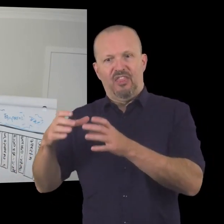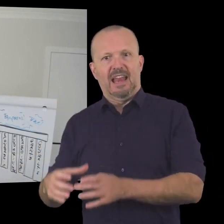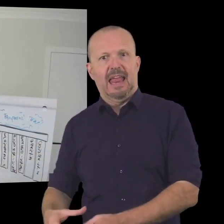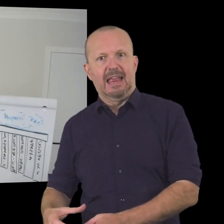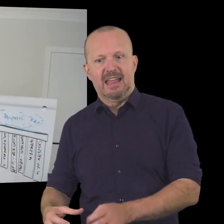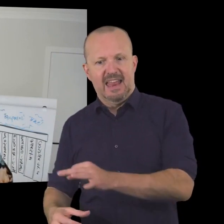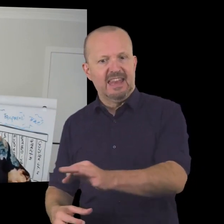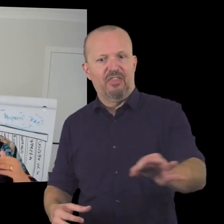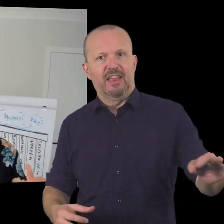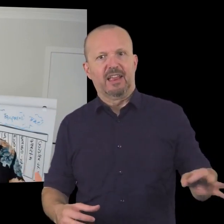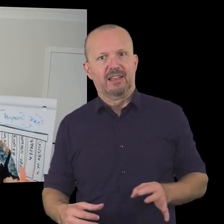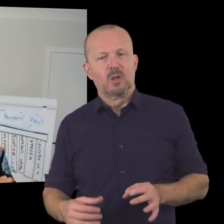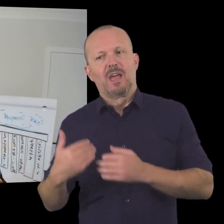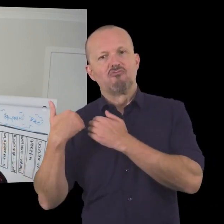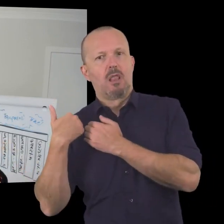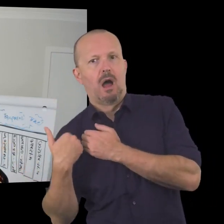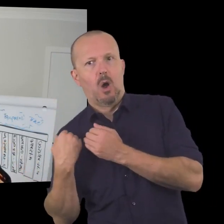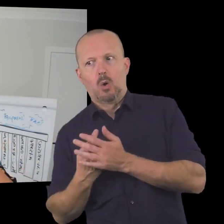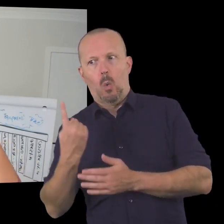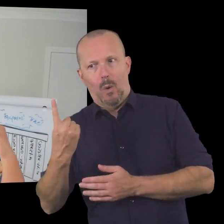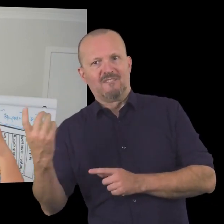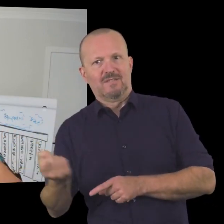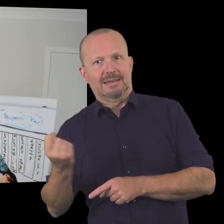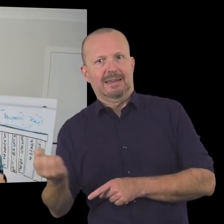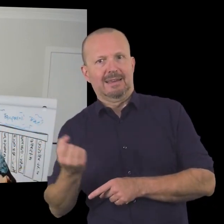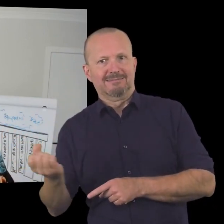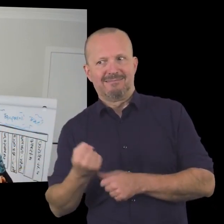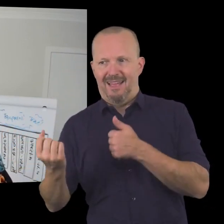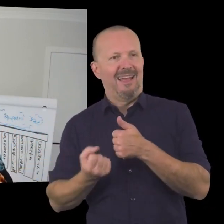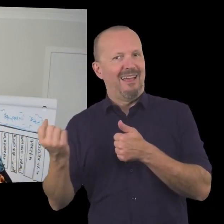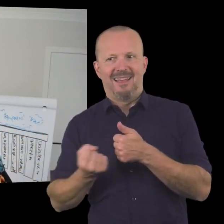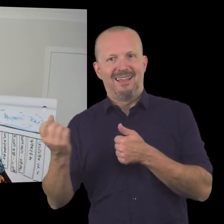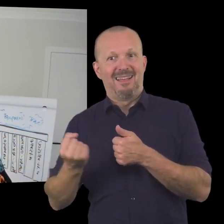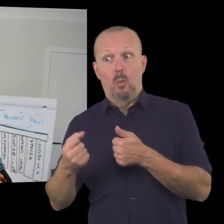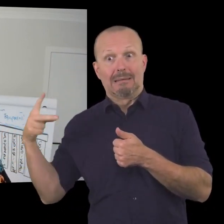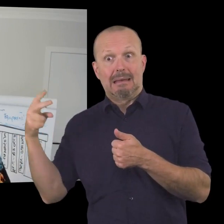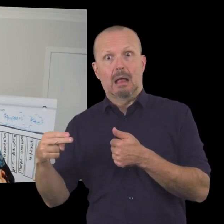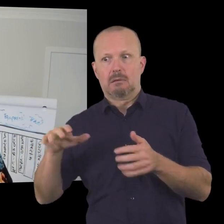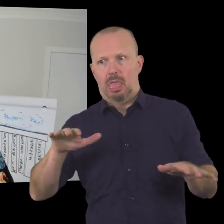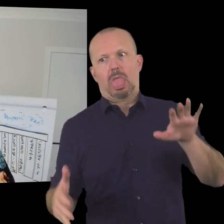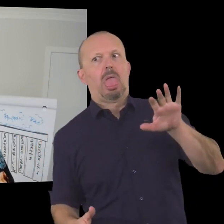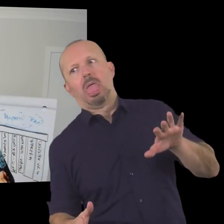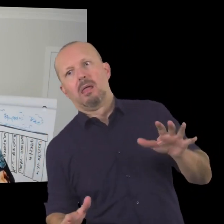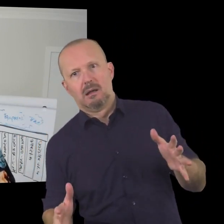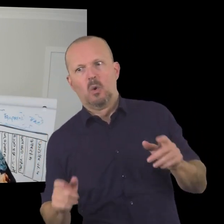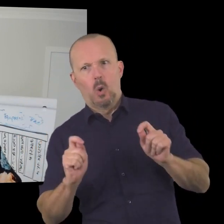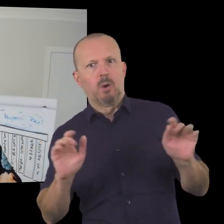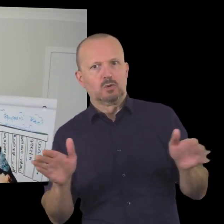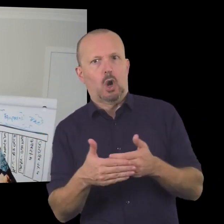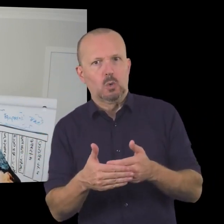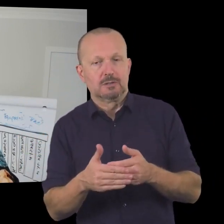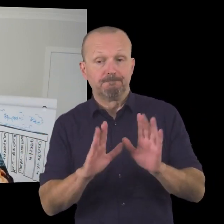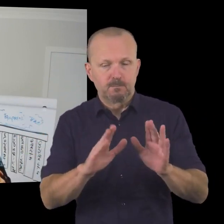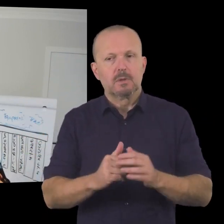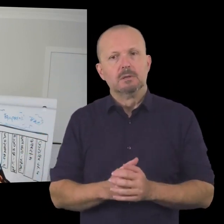so when they lost the ace funding they lost funding for their organization and had nothing to uh support the costs uh so